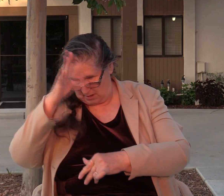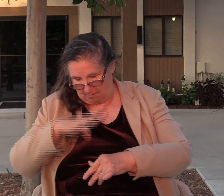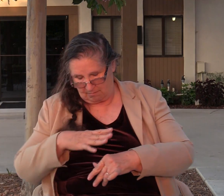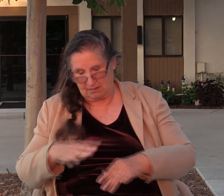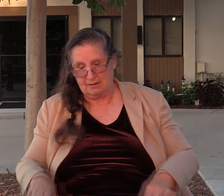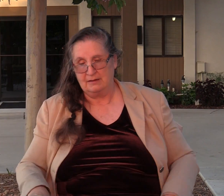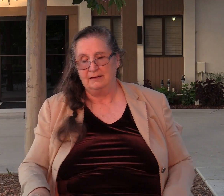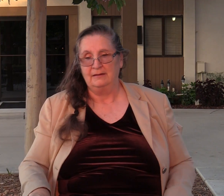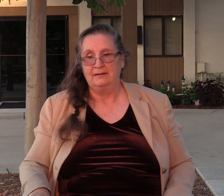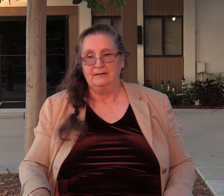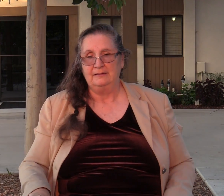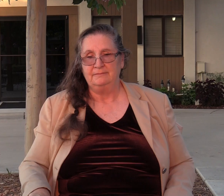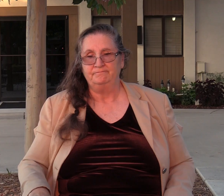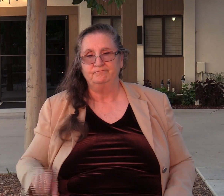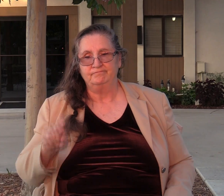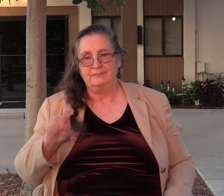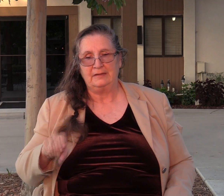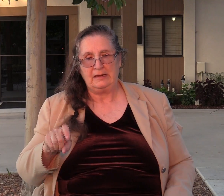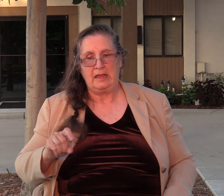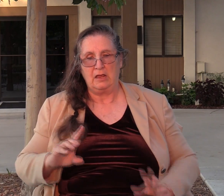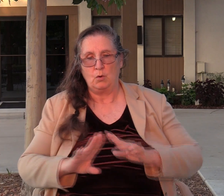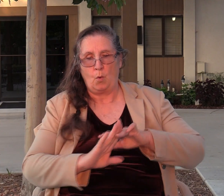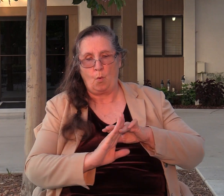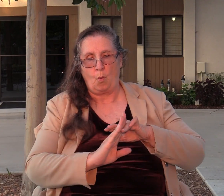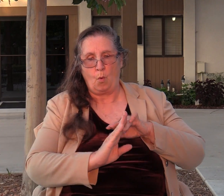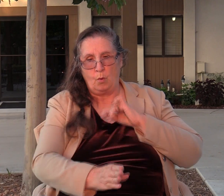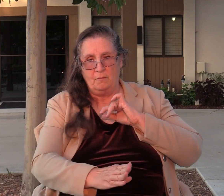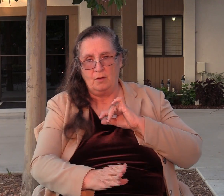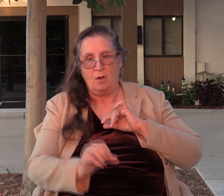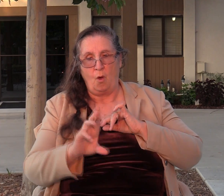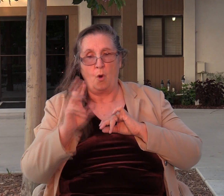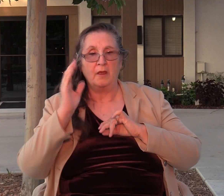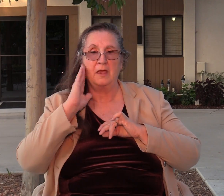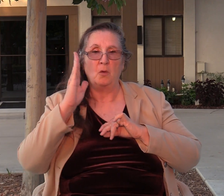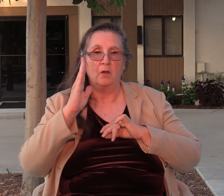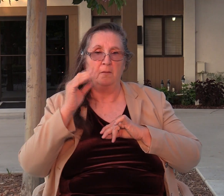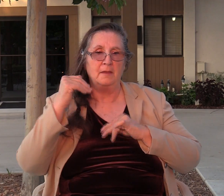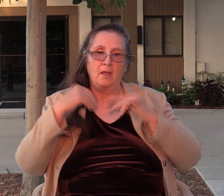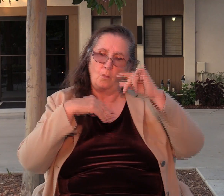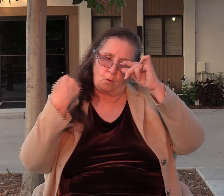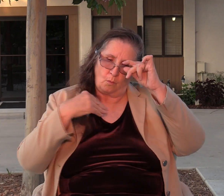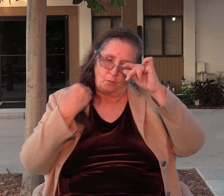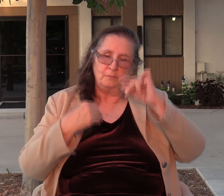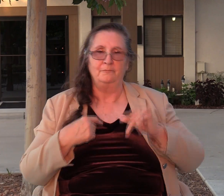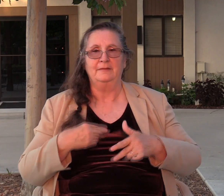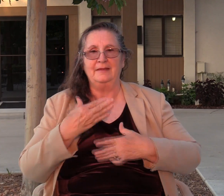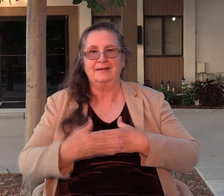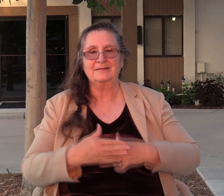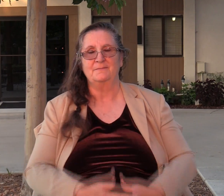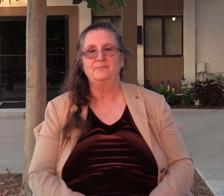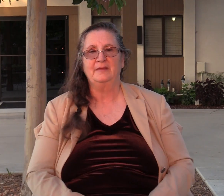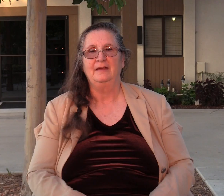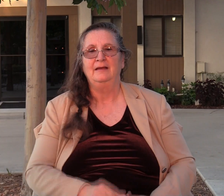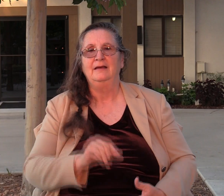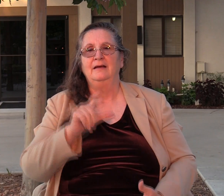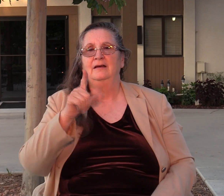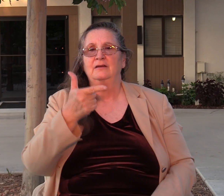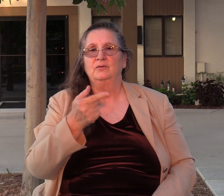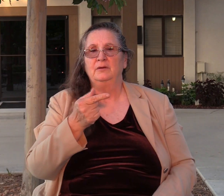figures he better hit the road. Okay? Or he'll be next on the chopping block. So, verse 21, And Jotham ran away and fled